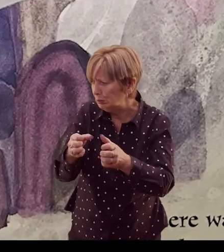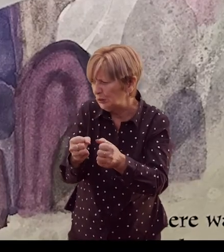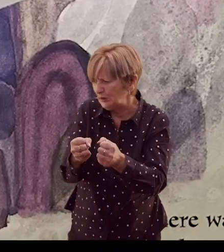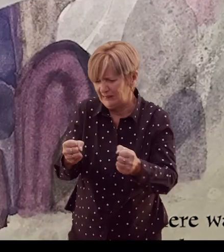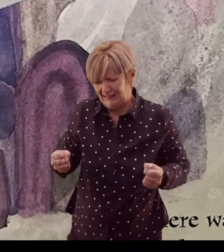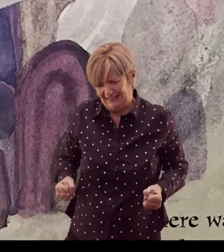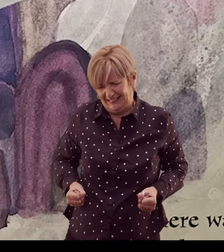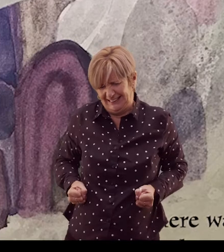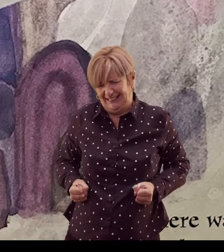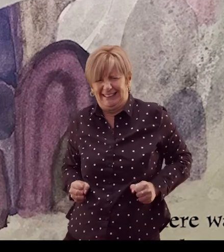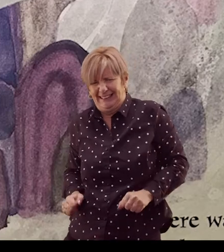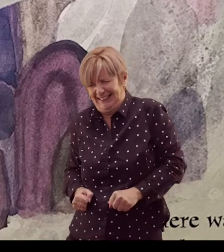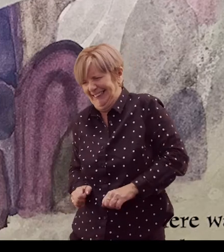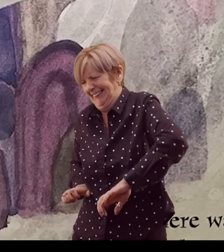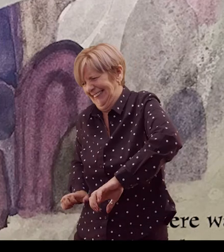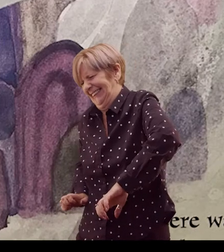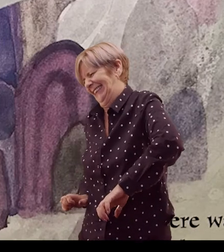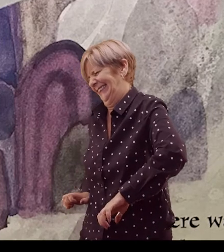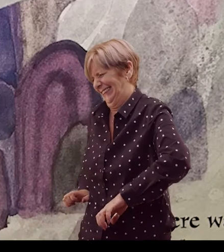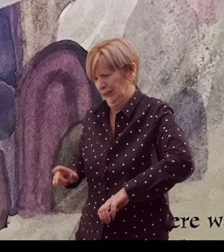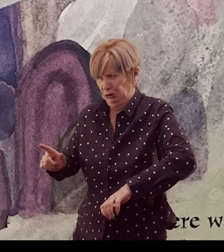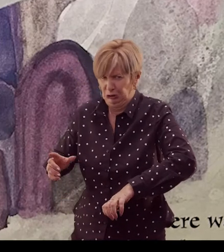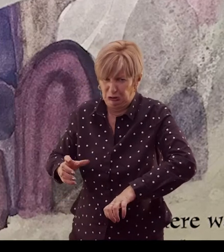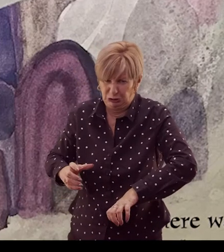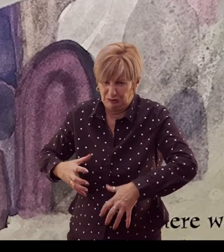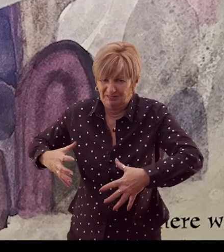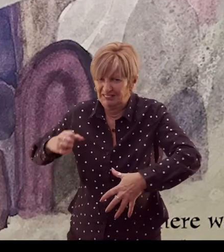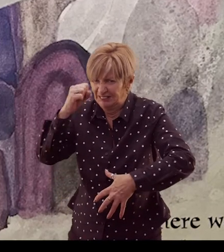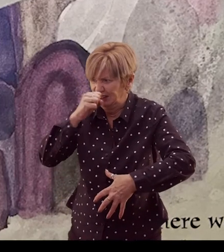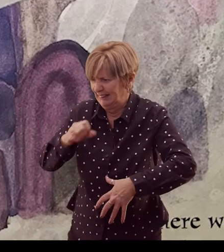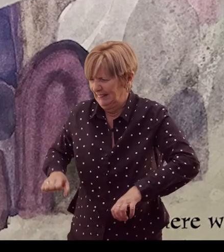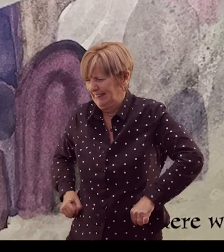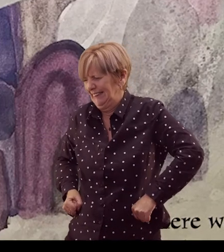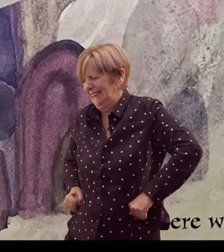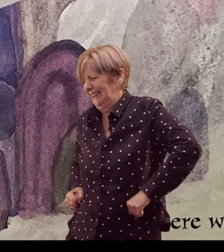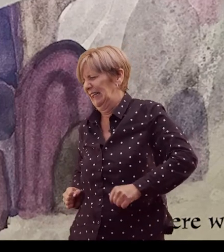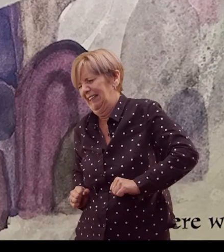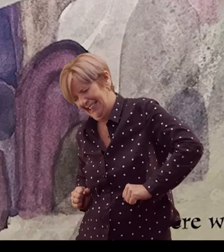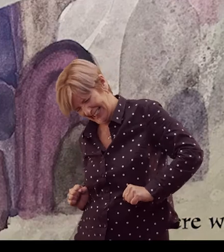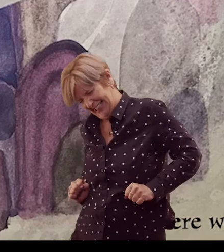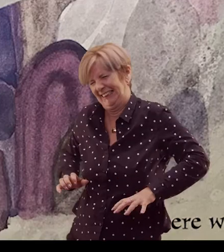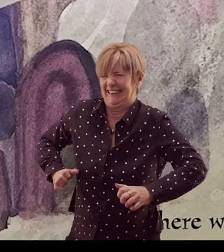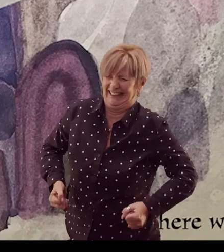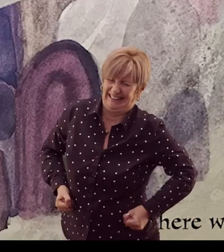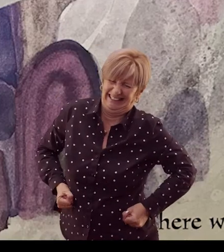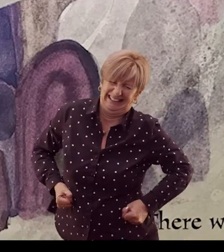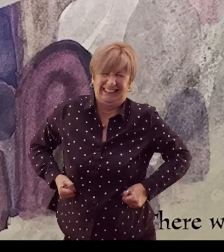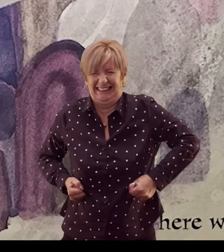thought nervously to himself. Being such a very fat zebra, he had a terrible time squeezing into his coat. He